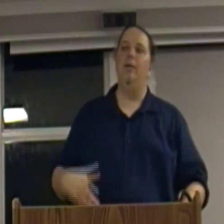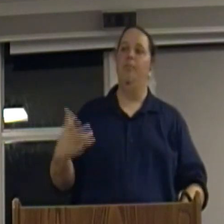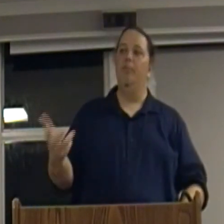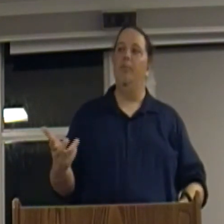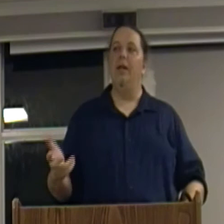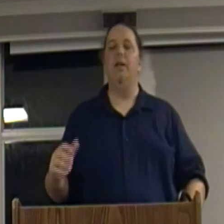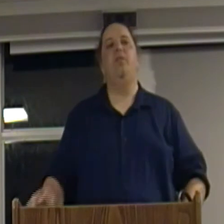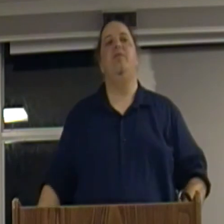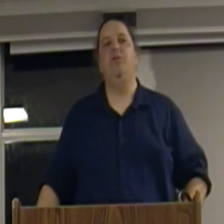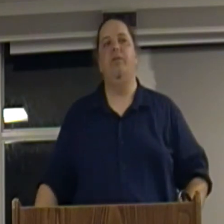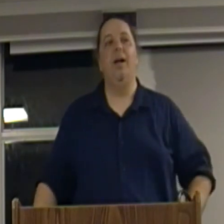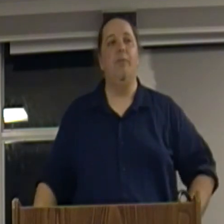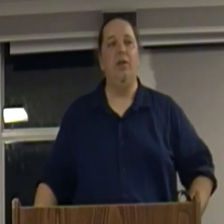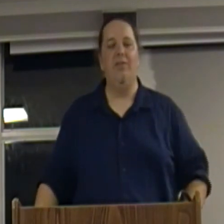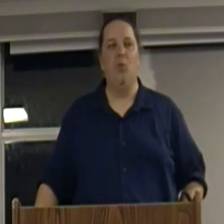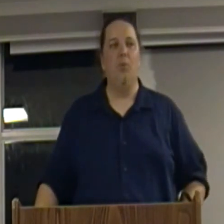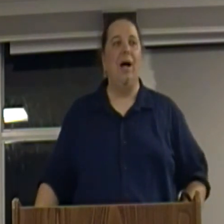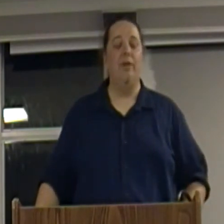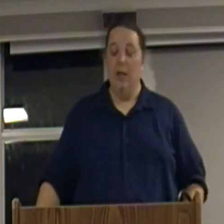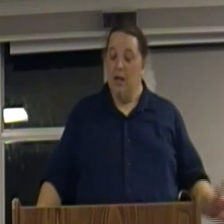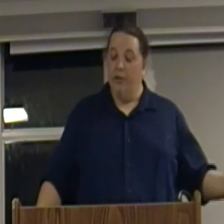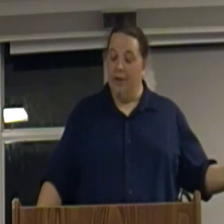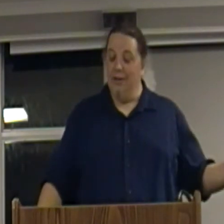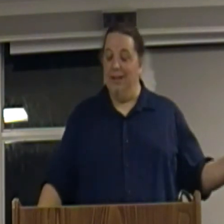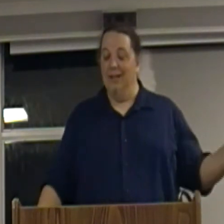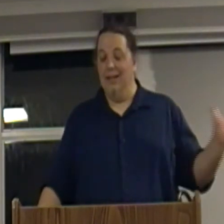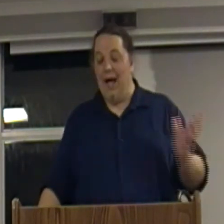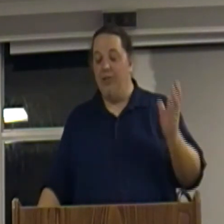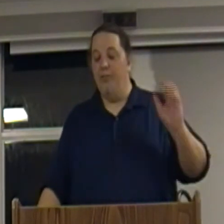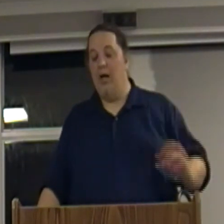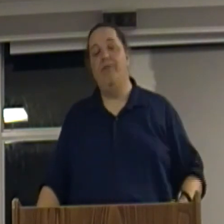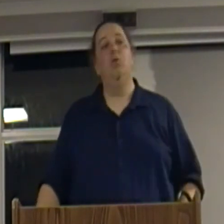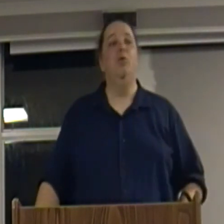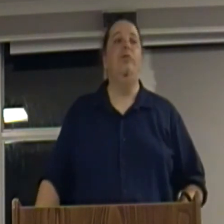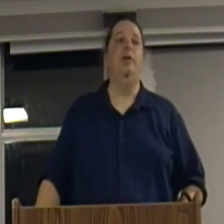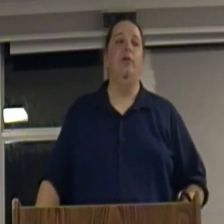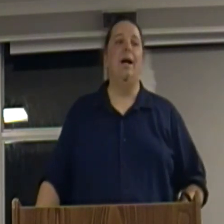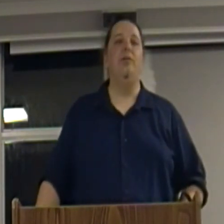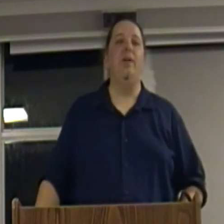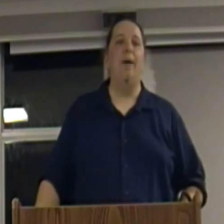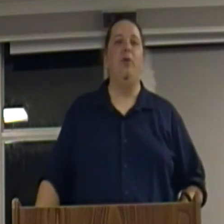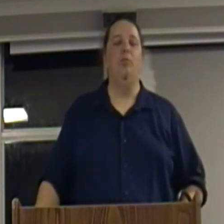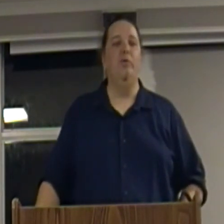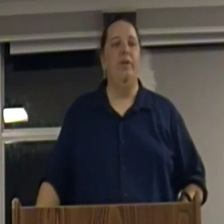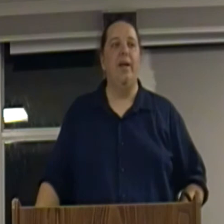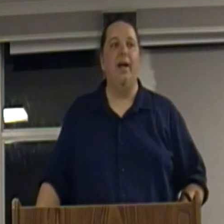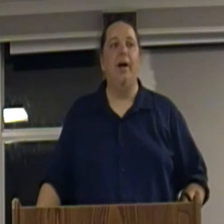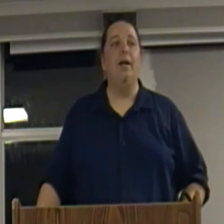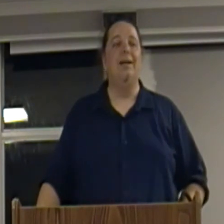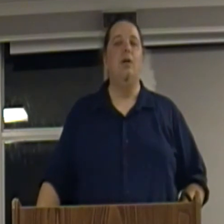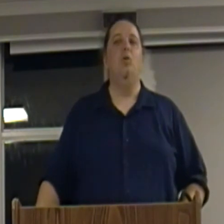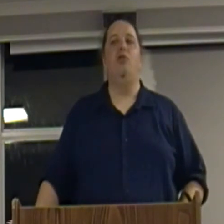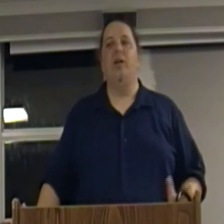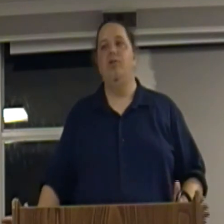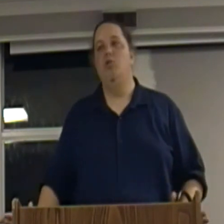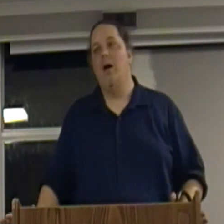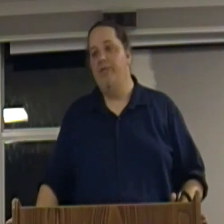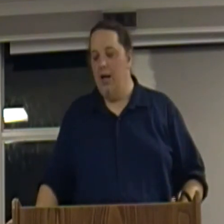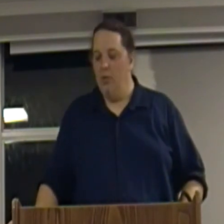money that's invested there makes even more profit suddenly lots of profit will move in lots of capital will move into that area which tends to drive down